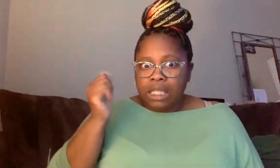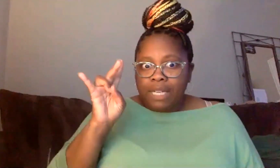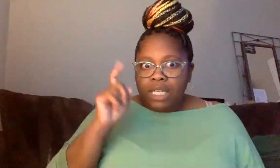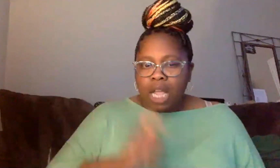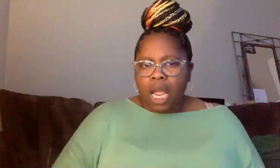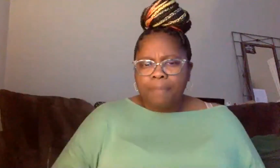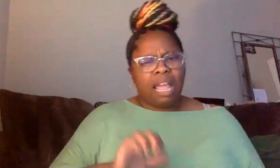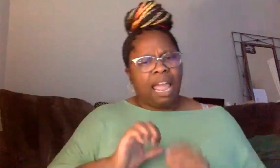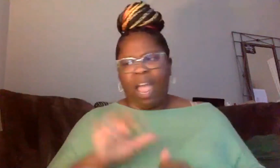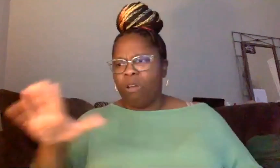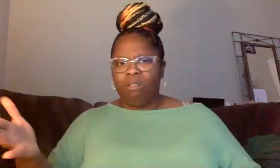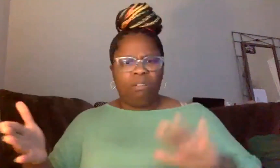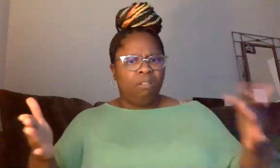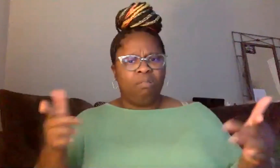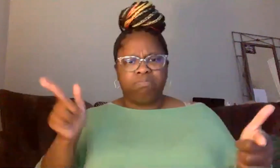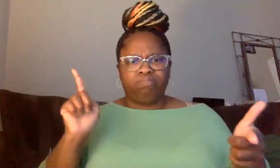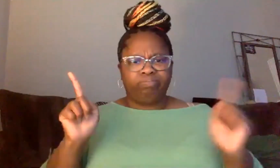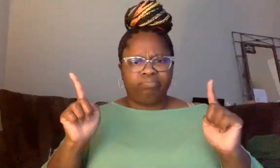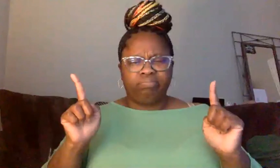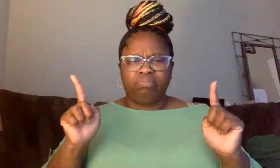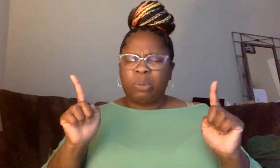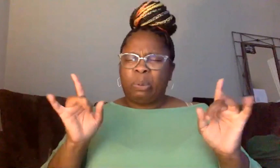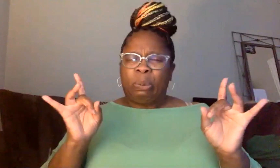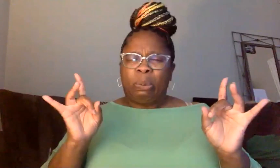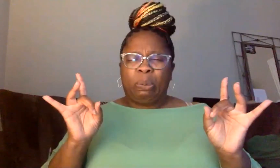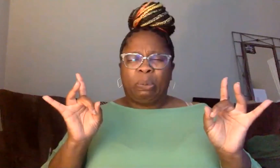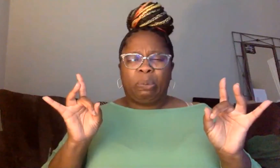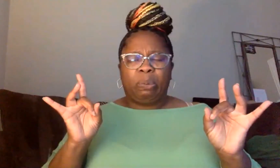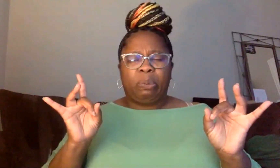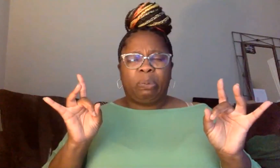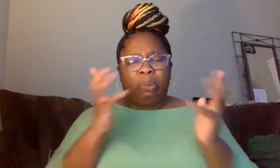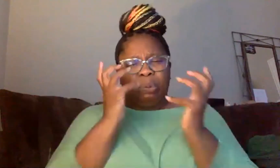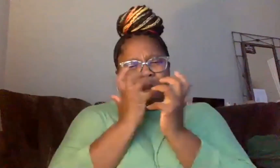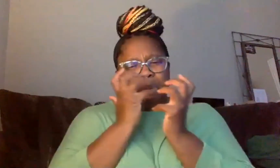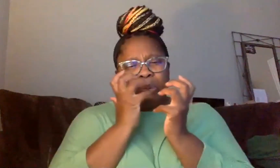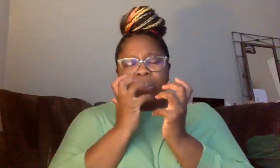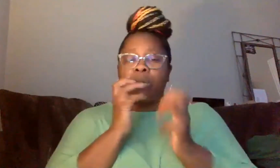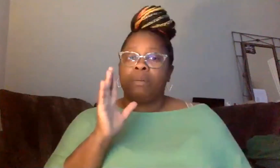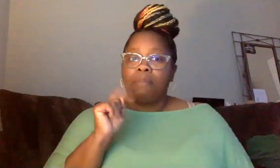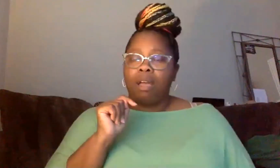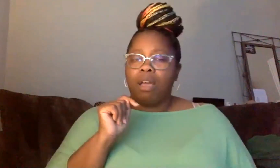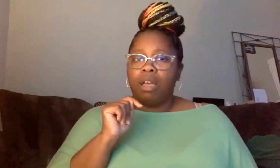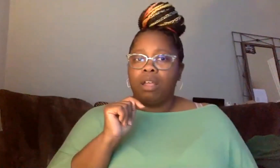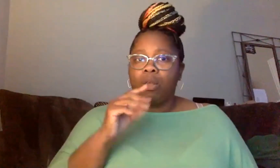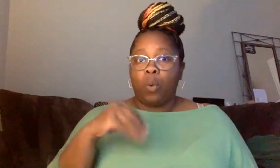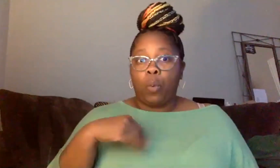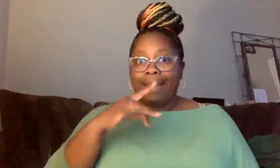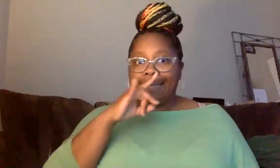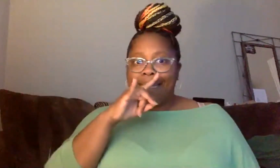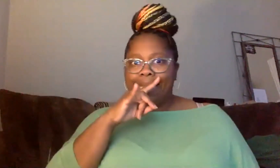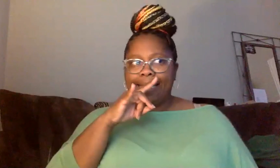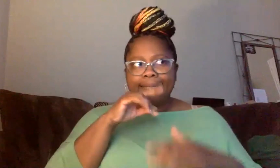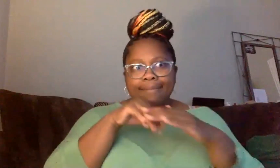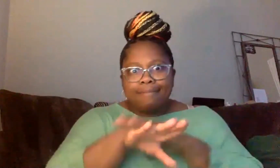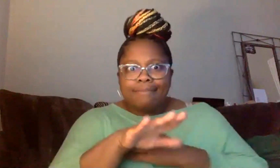they die like that? They die so, so brutally. But when there were white kids who went into schools